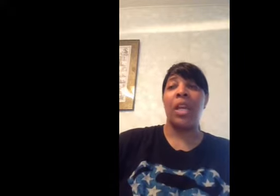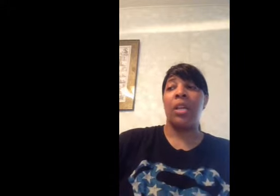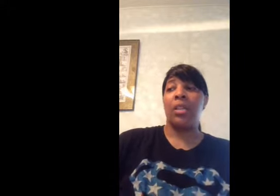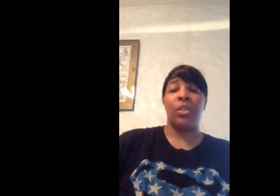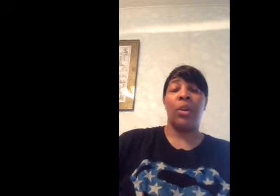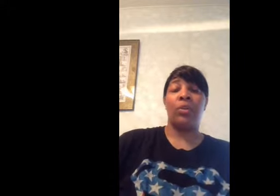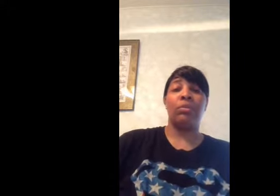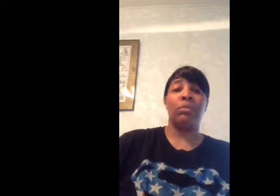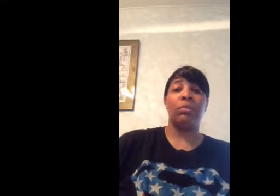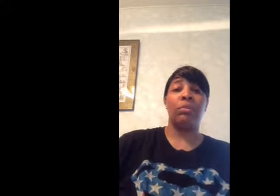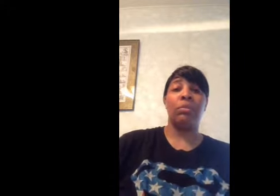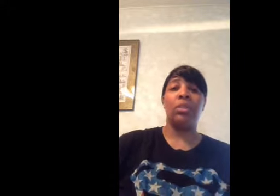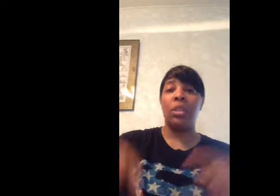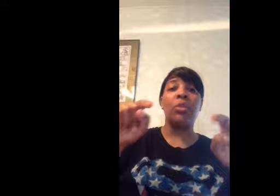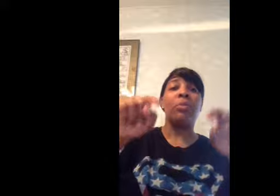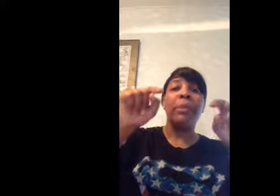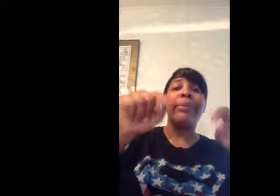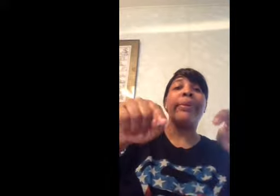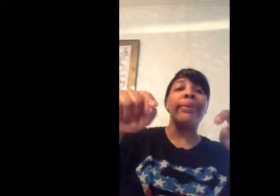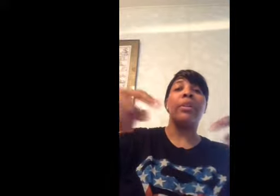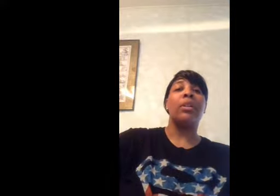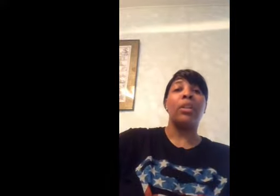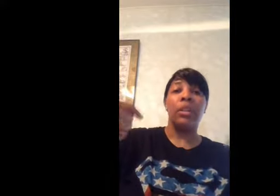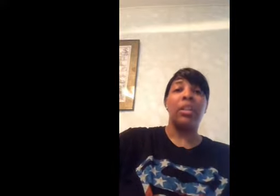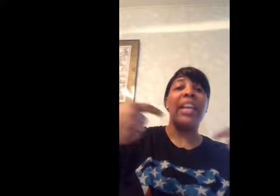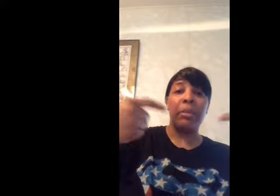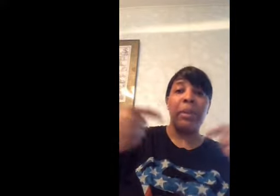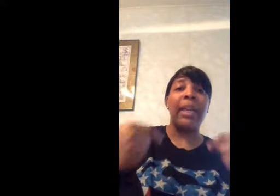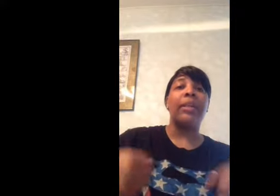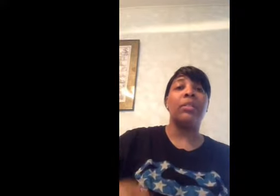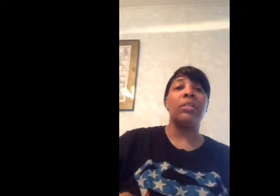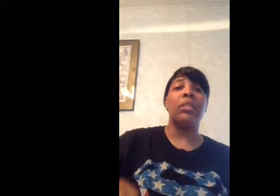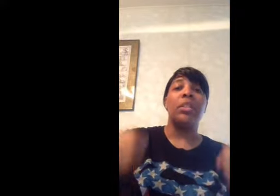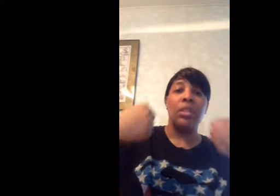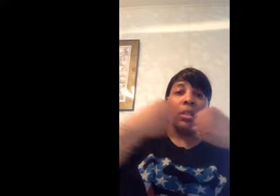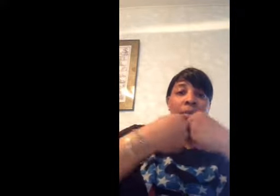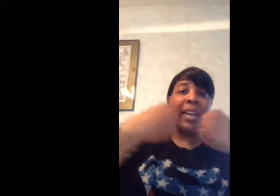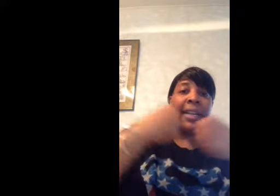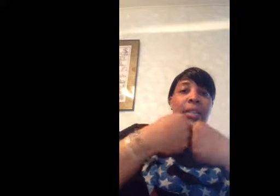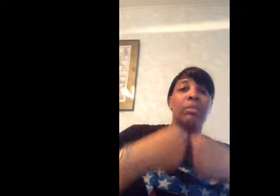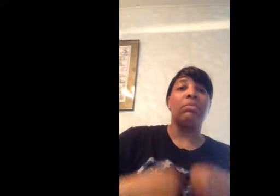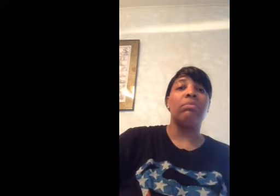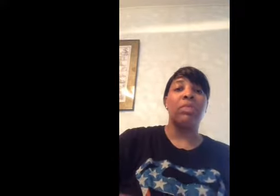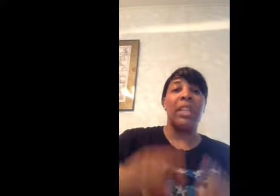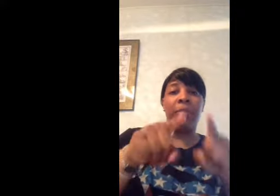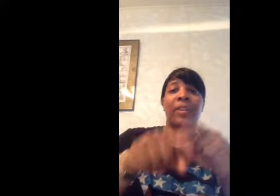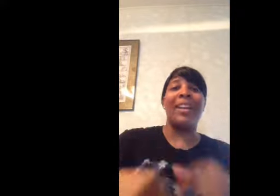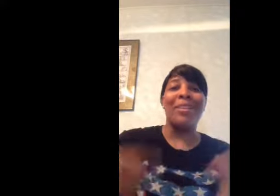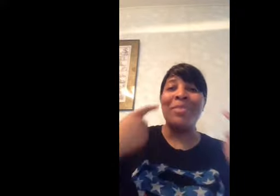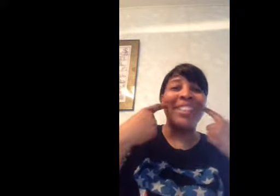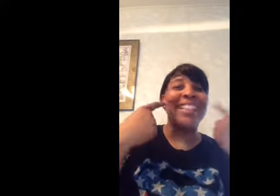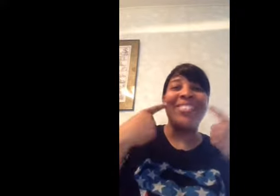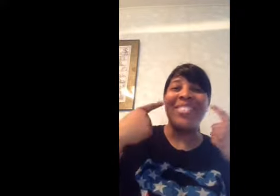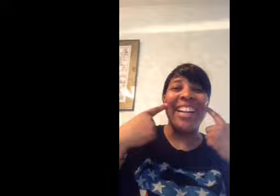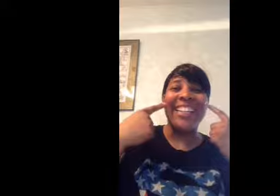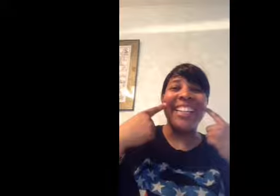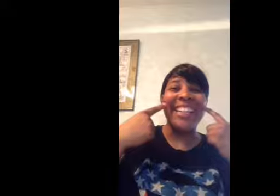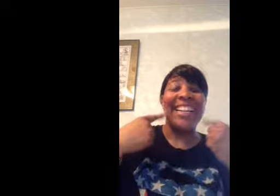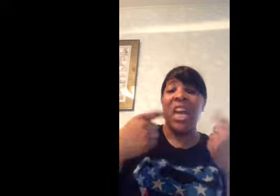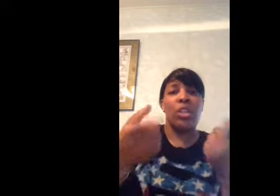so to those people like me fighting keep fighting but keep smiling and